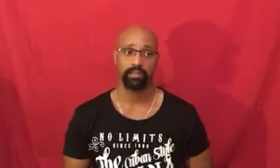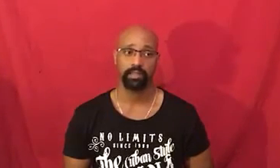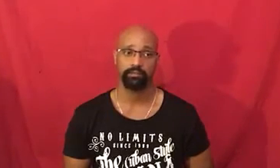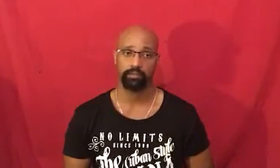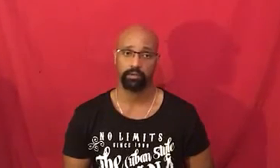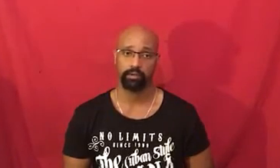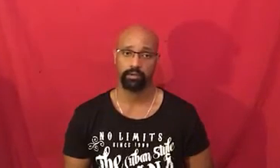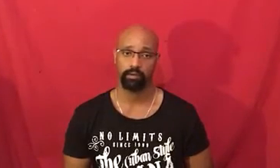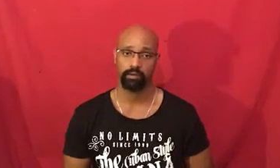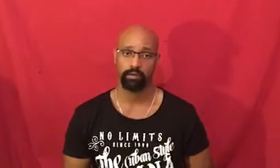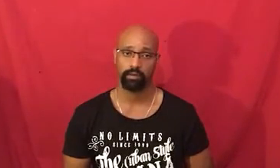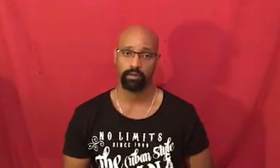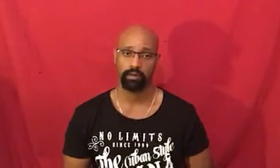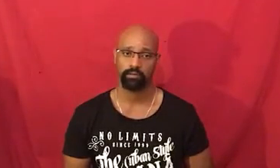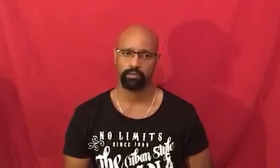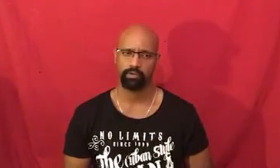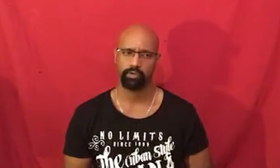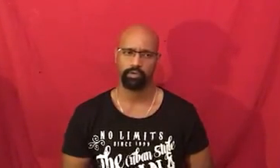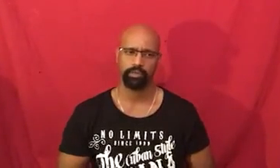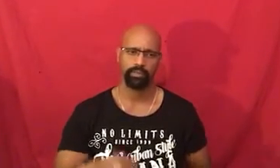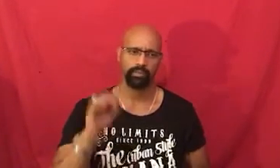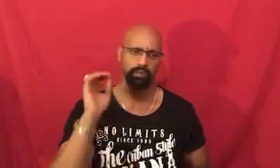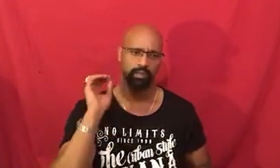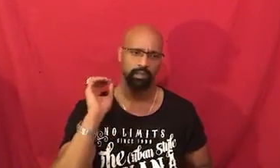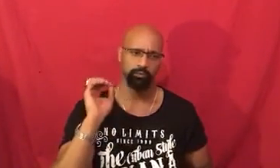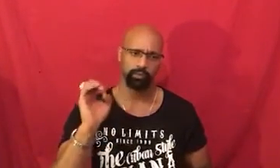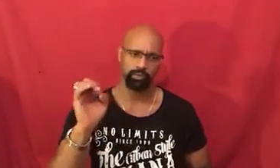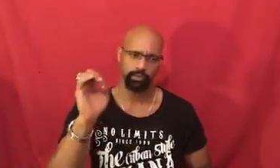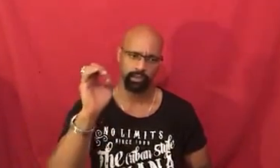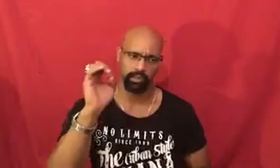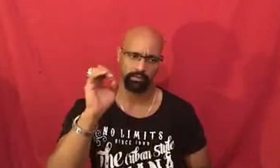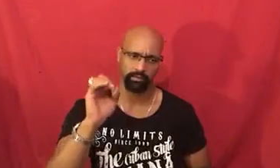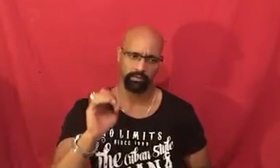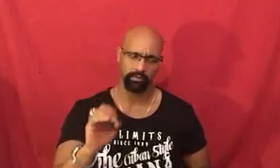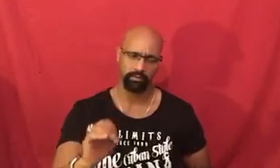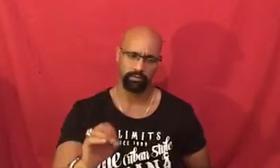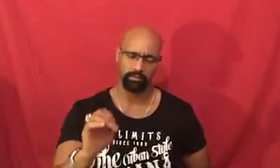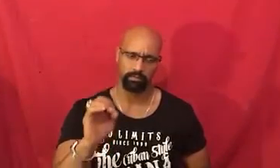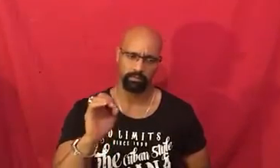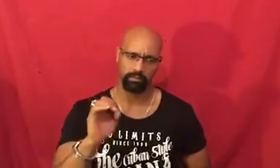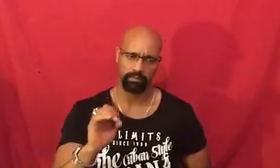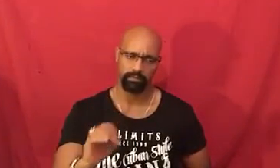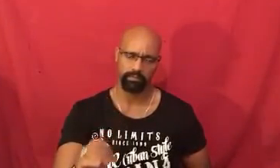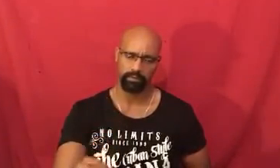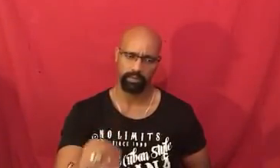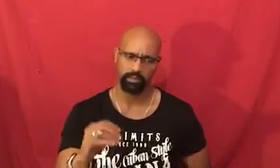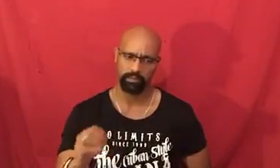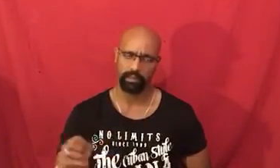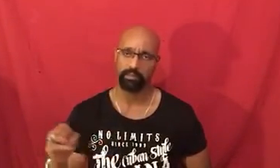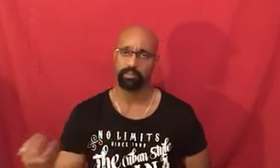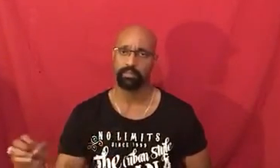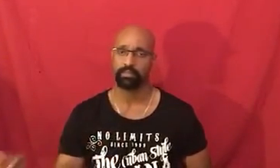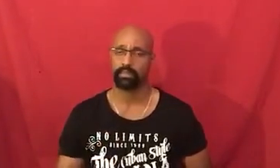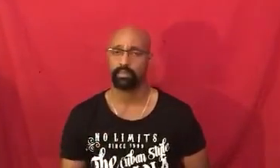a lifelong lifelong journey that enriches your life from day to day to day to day